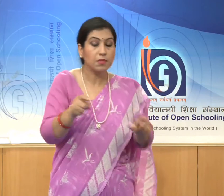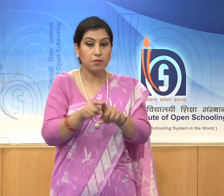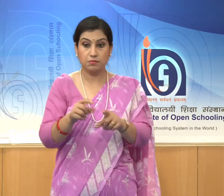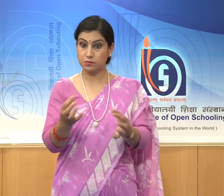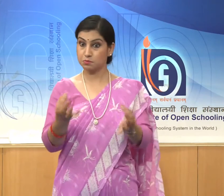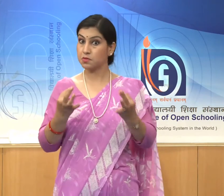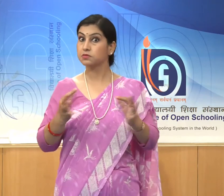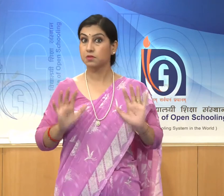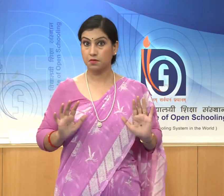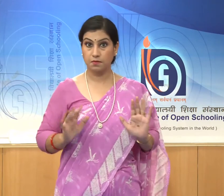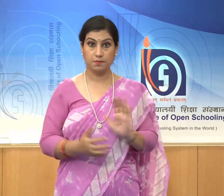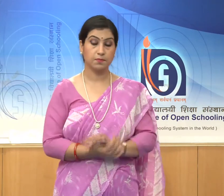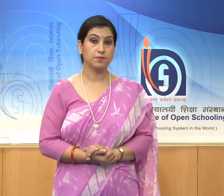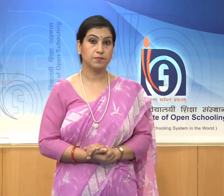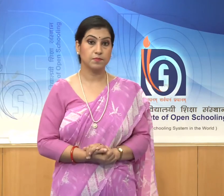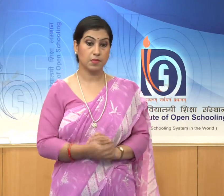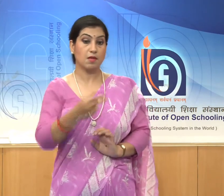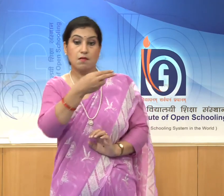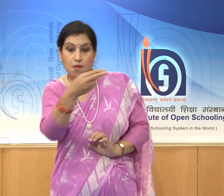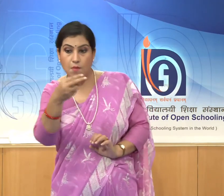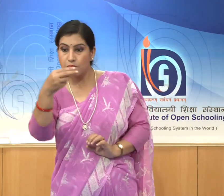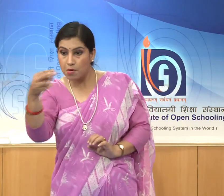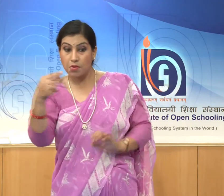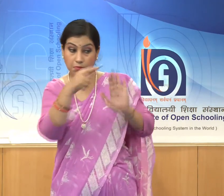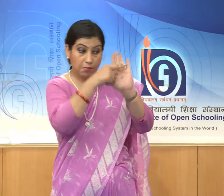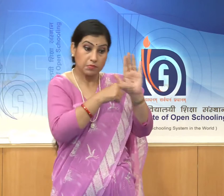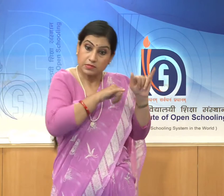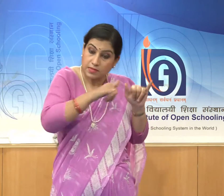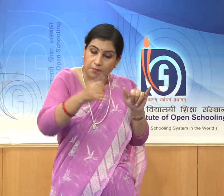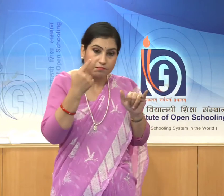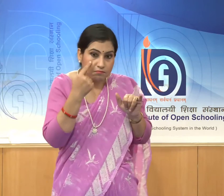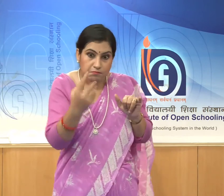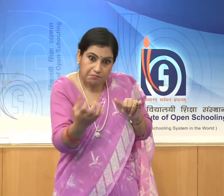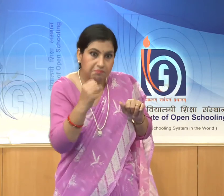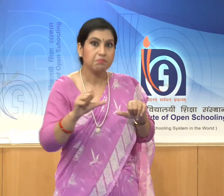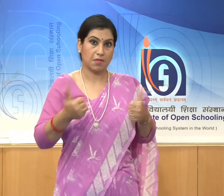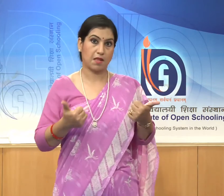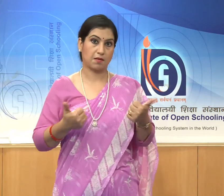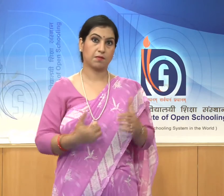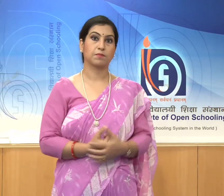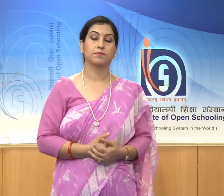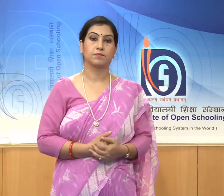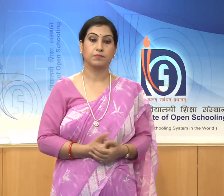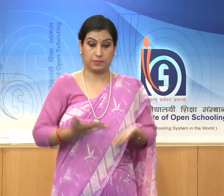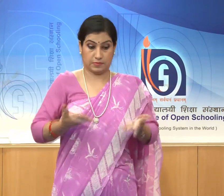the names of the enlisted art objects of this period.